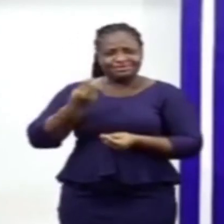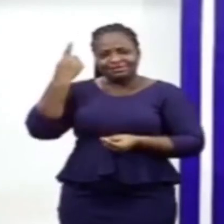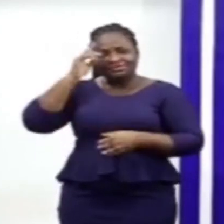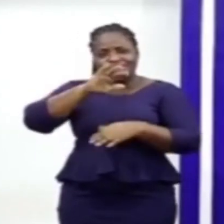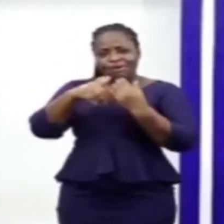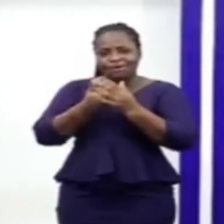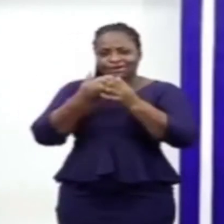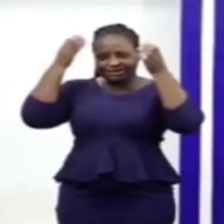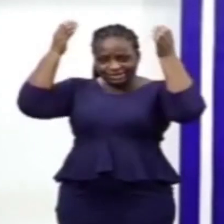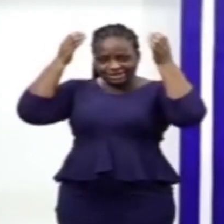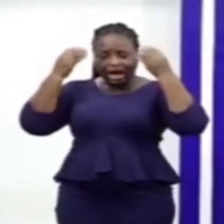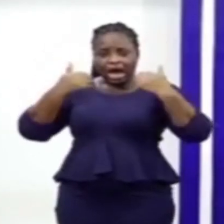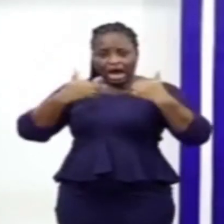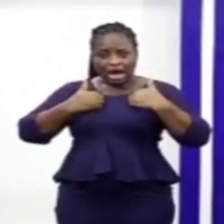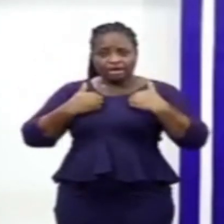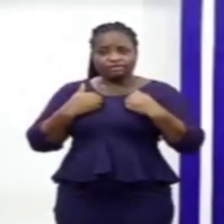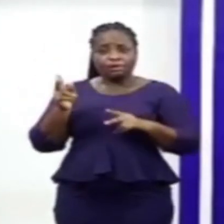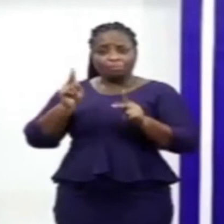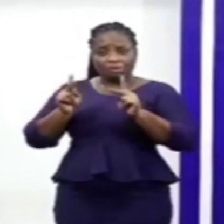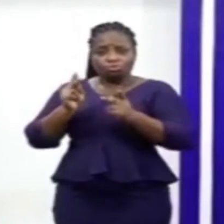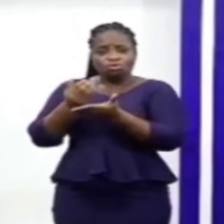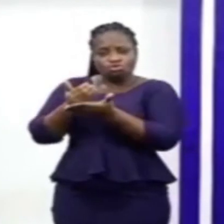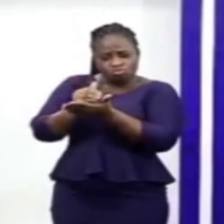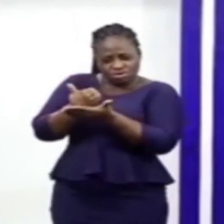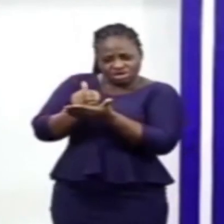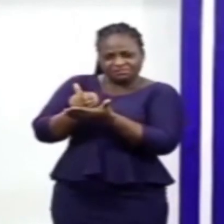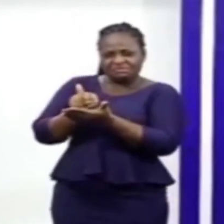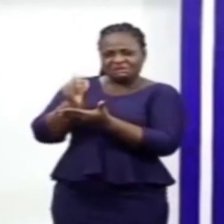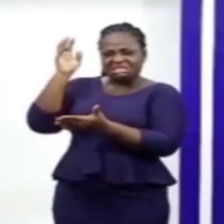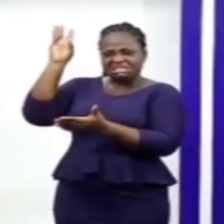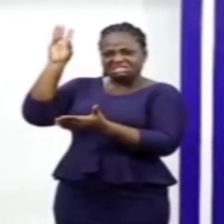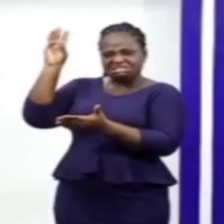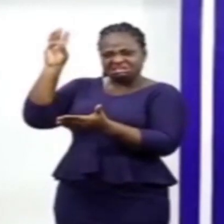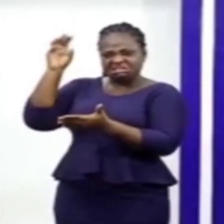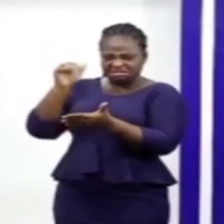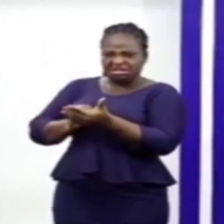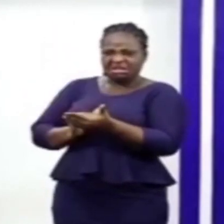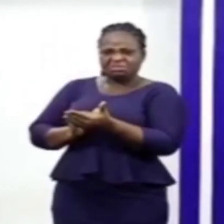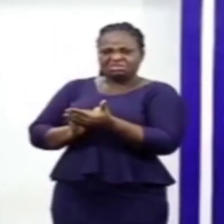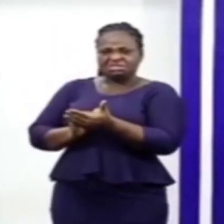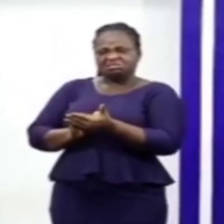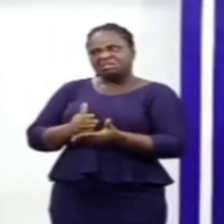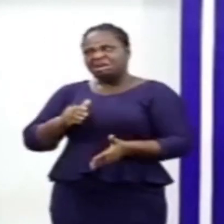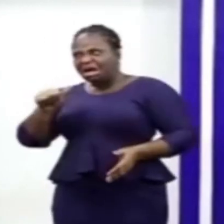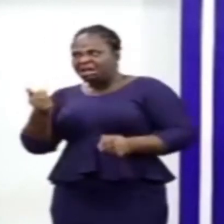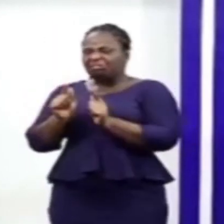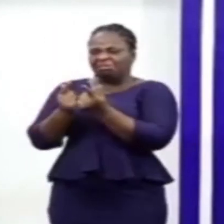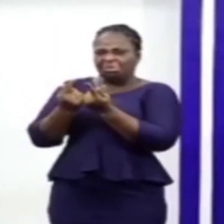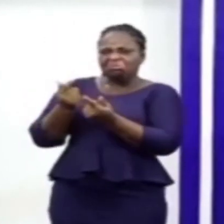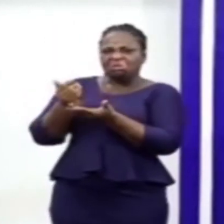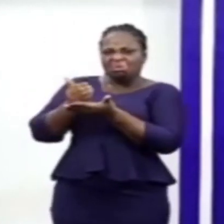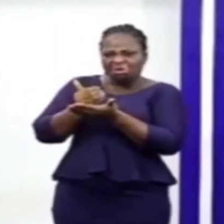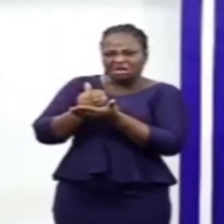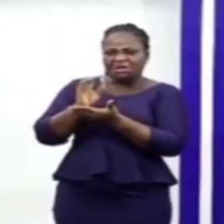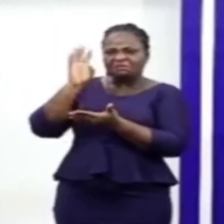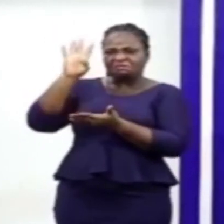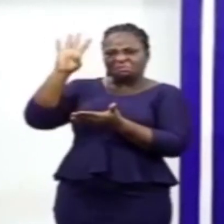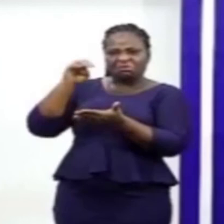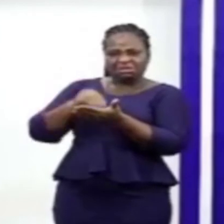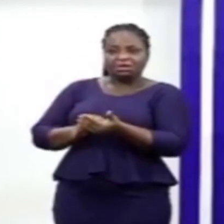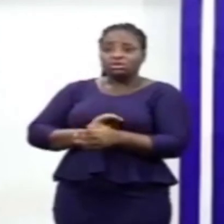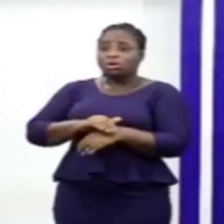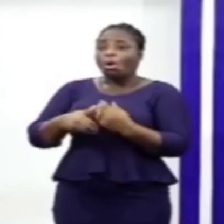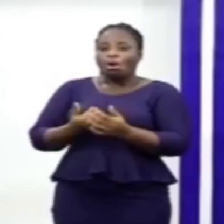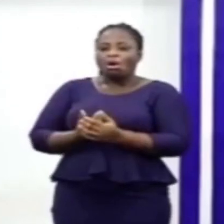We have corporate bodies cooking for like 6,000 and other group cooking like for 4,000. So all in all,